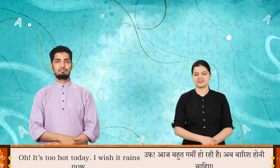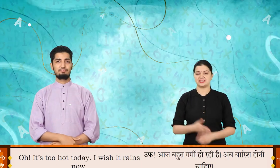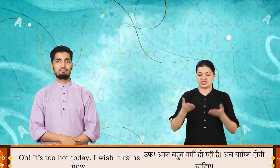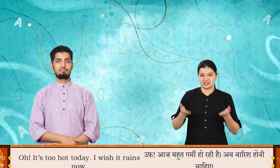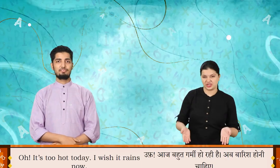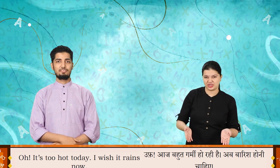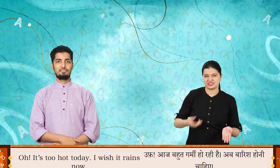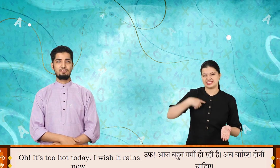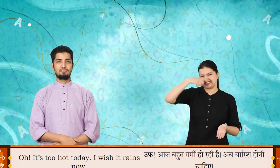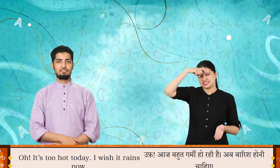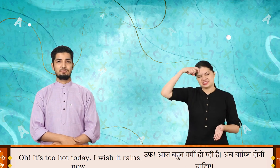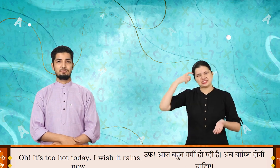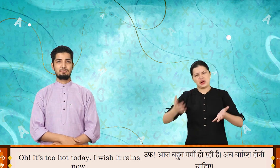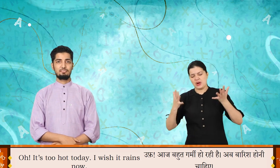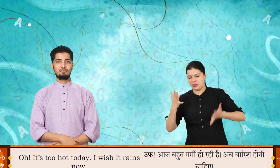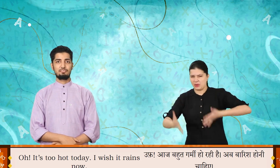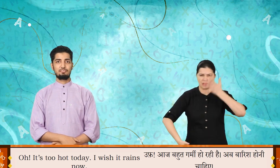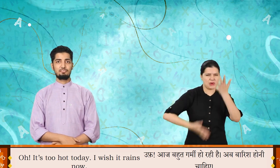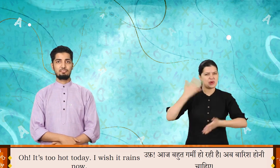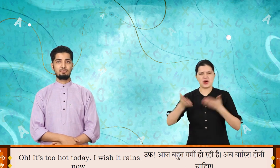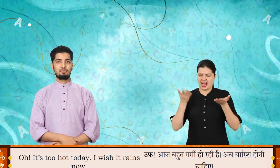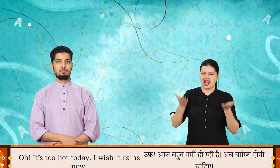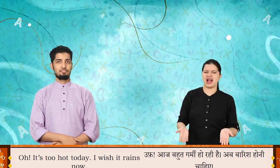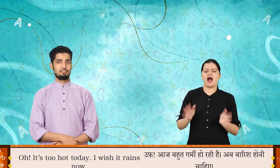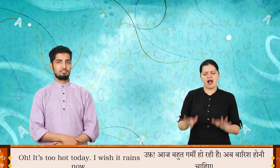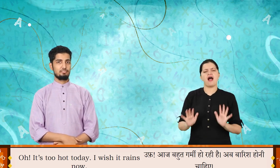Oh, it's too hot today. I wish it rains now.